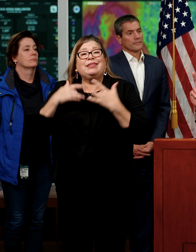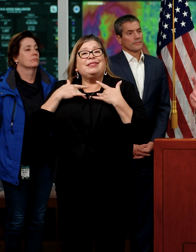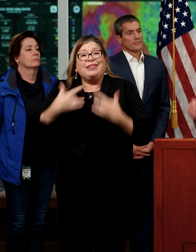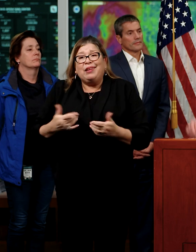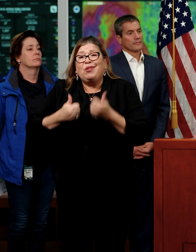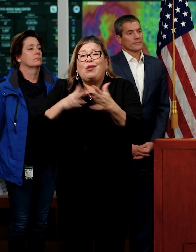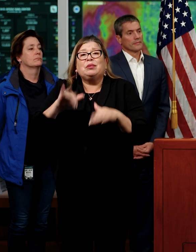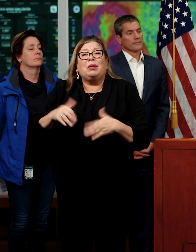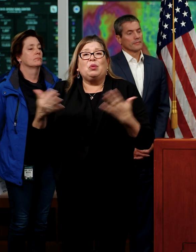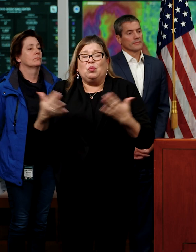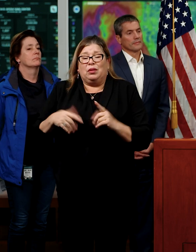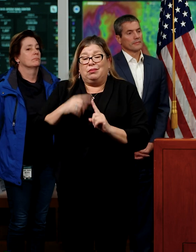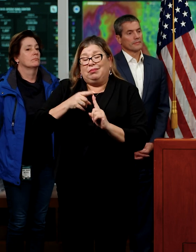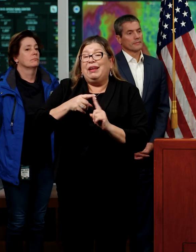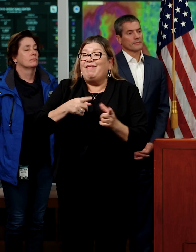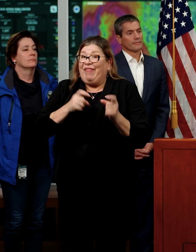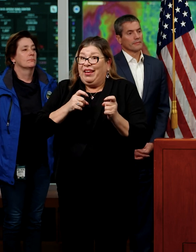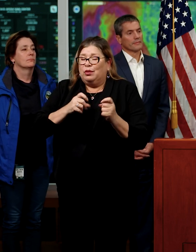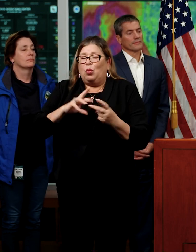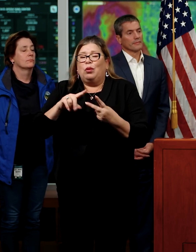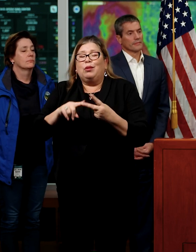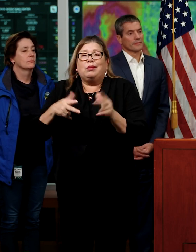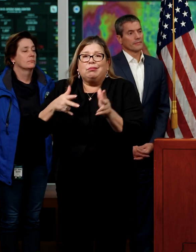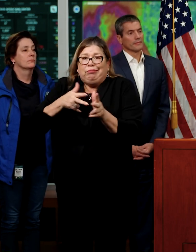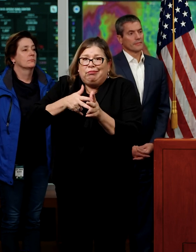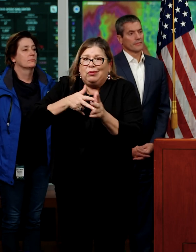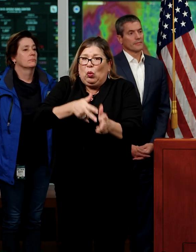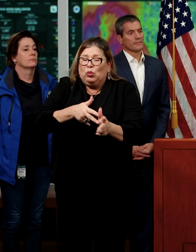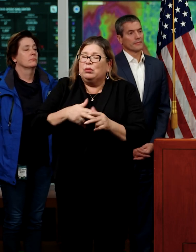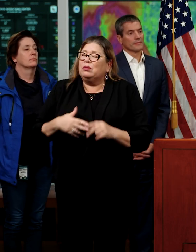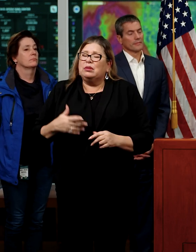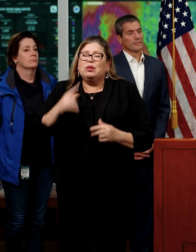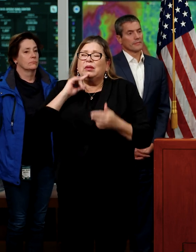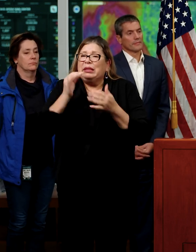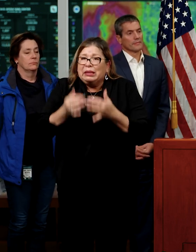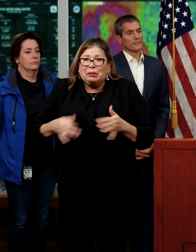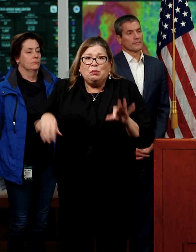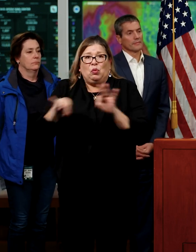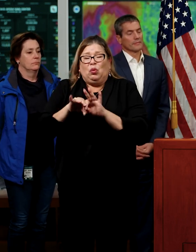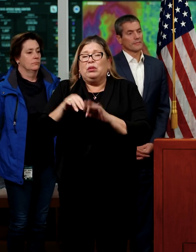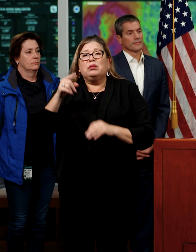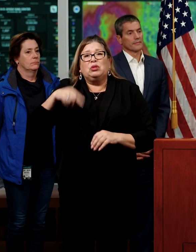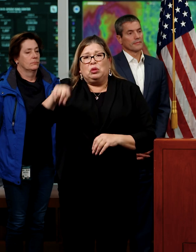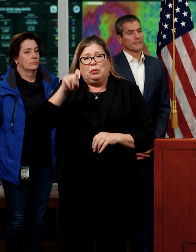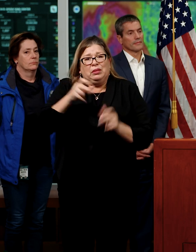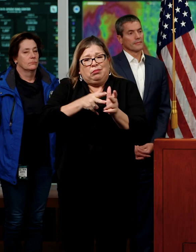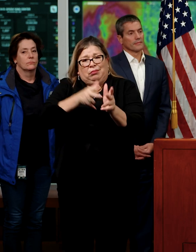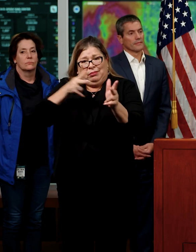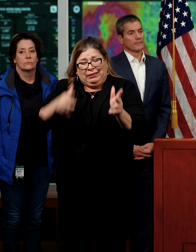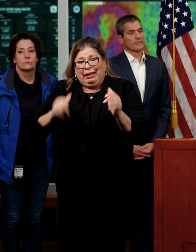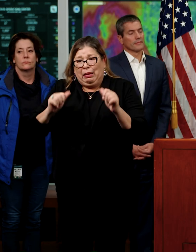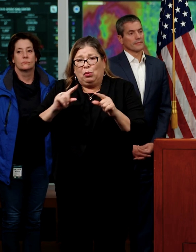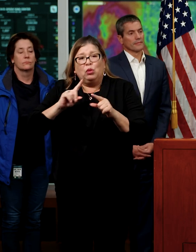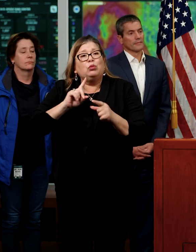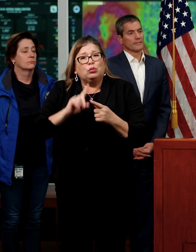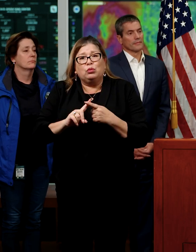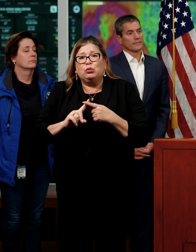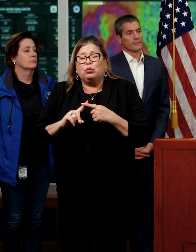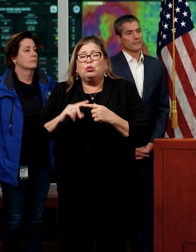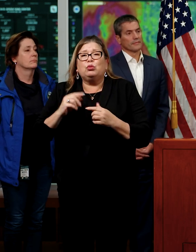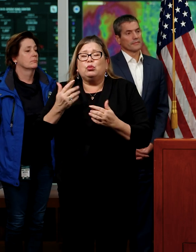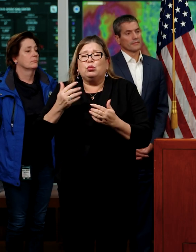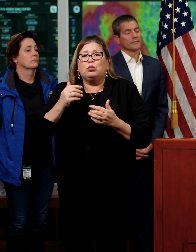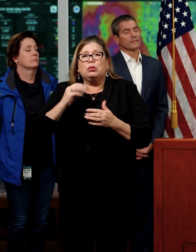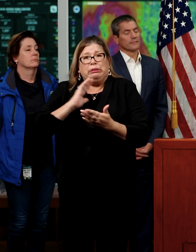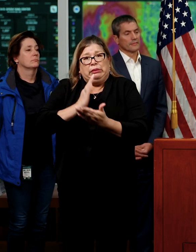and following too close. Your ability to safely stop and avoid hazards or a collision is drastically reduced on